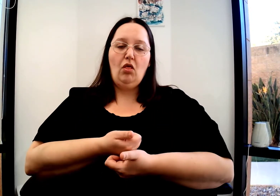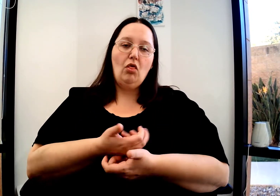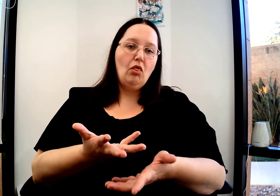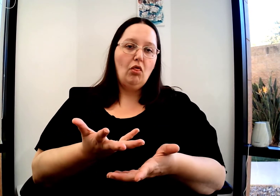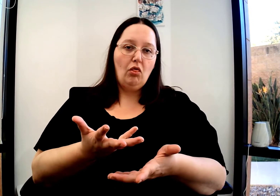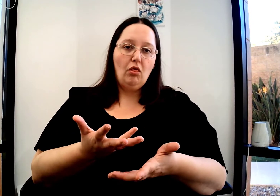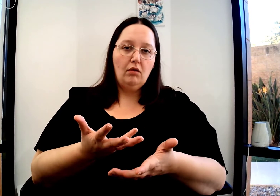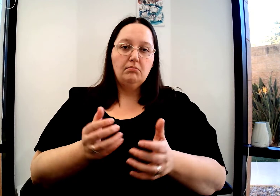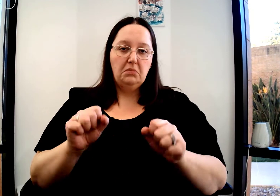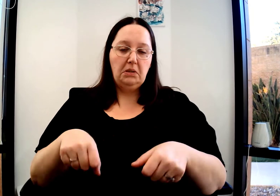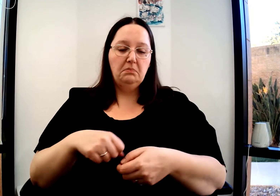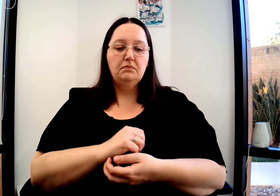It's A's to fives.